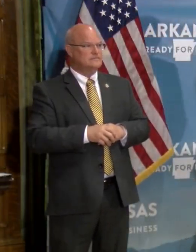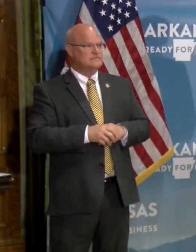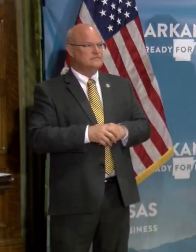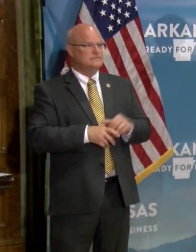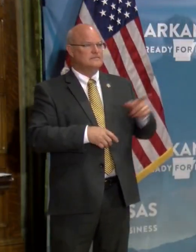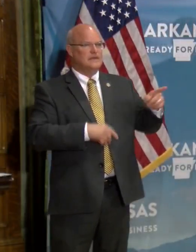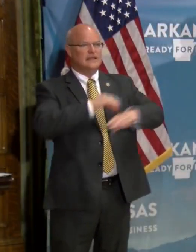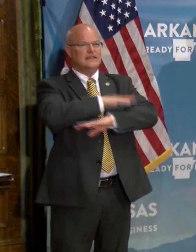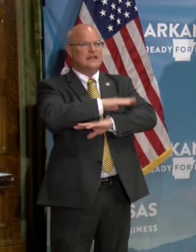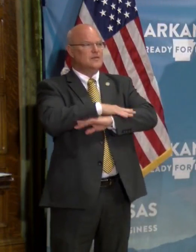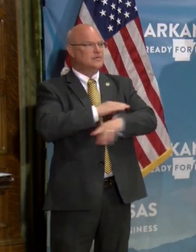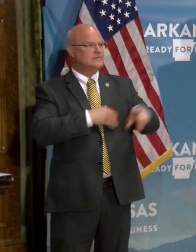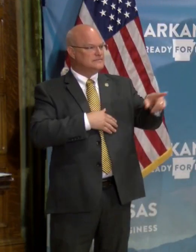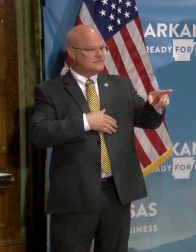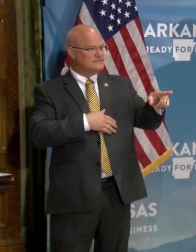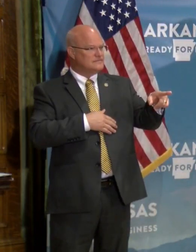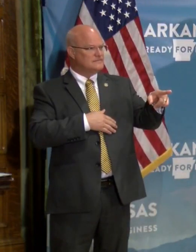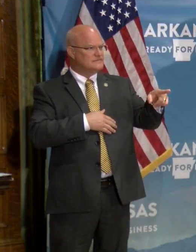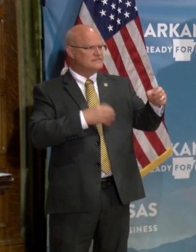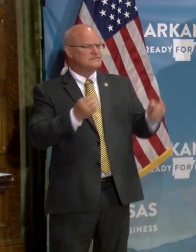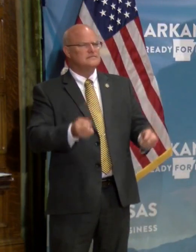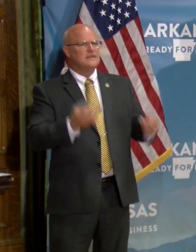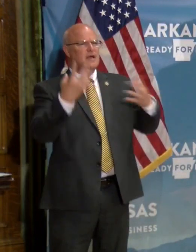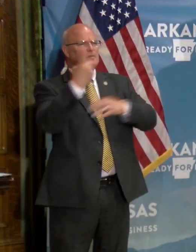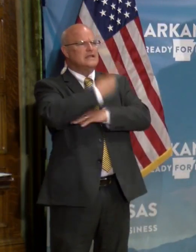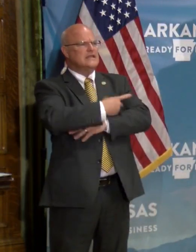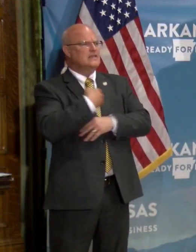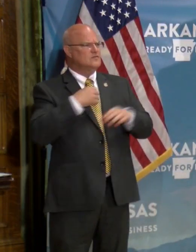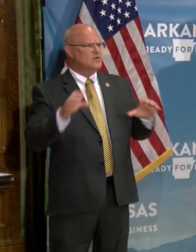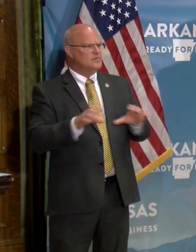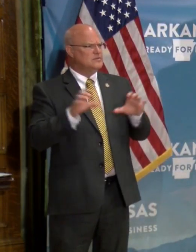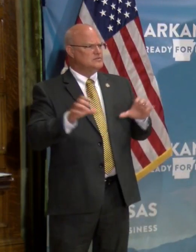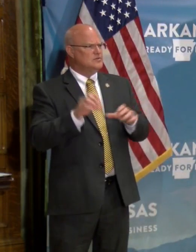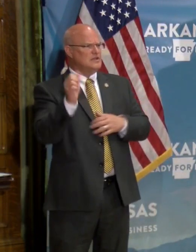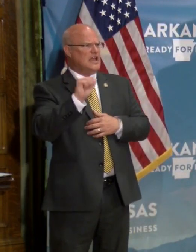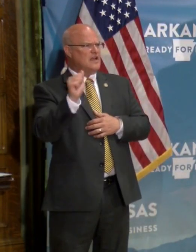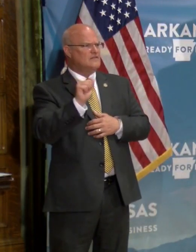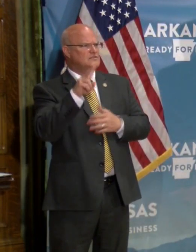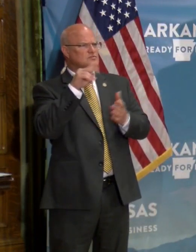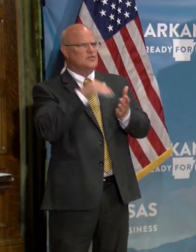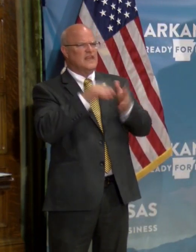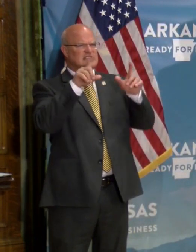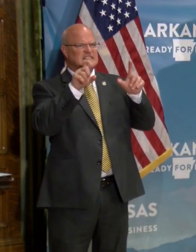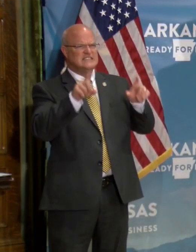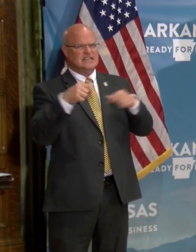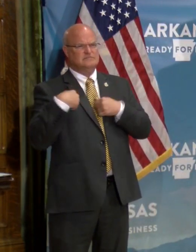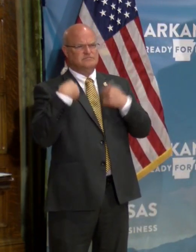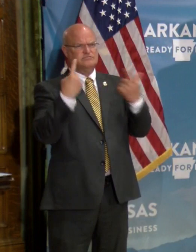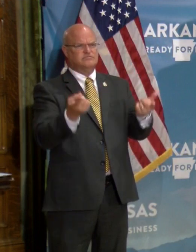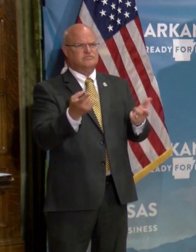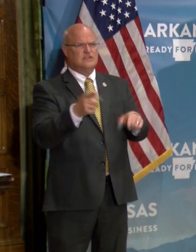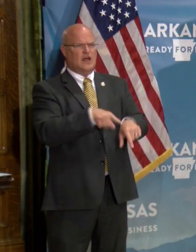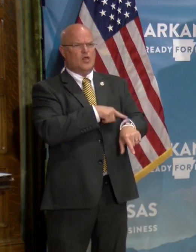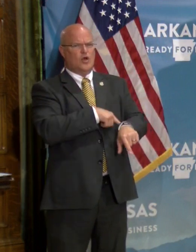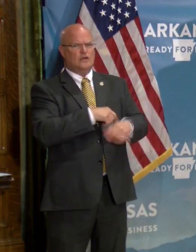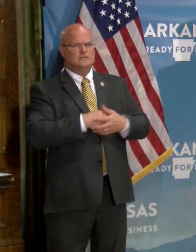All right. Back to the table. How many days have we been doing an average of 2000 tests per day?